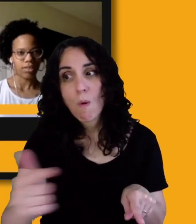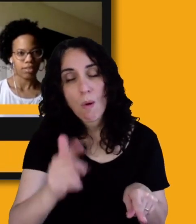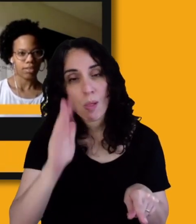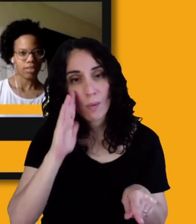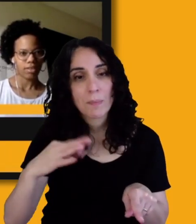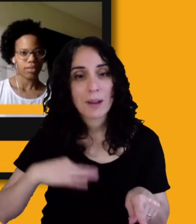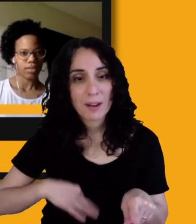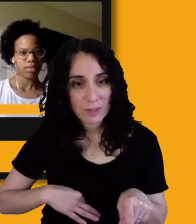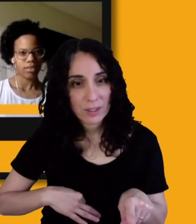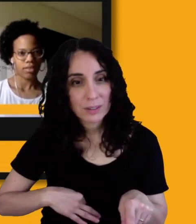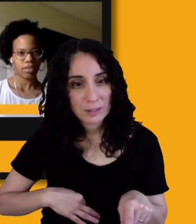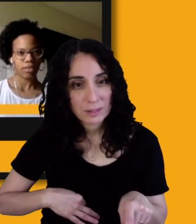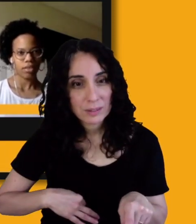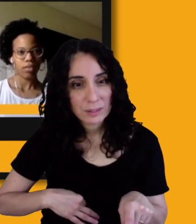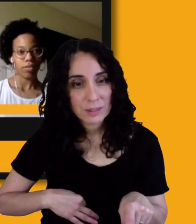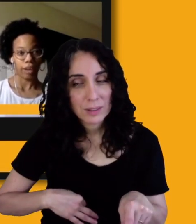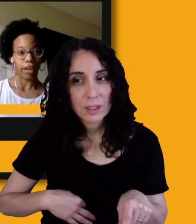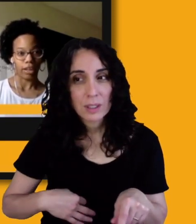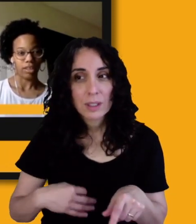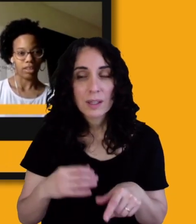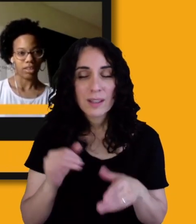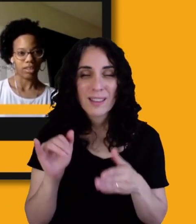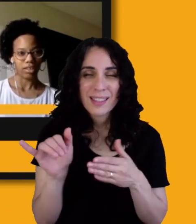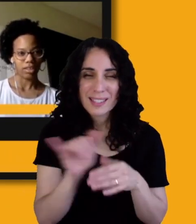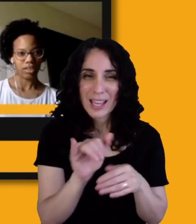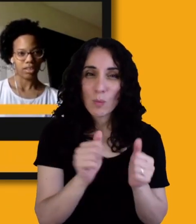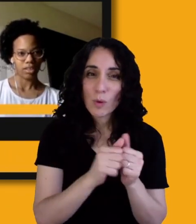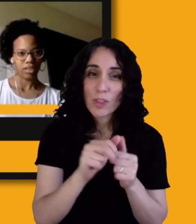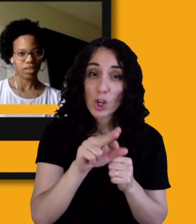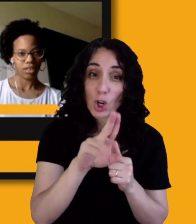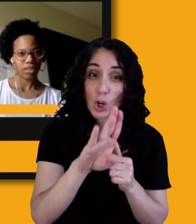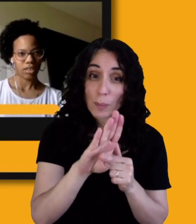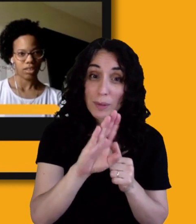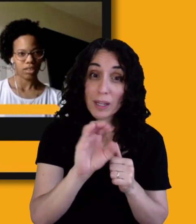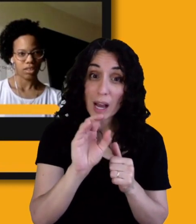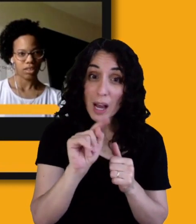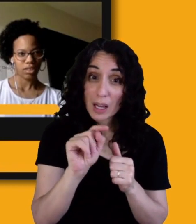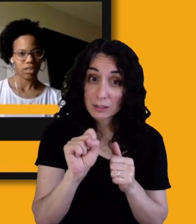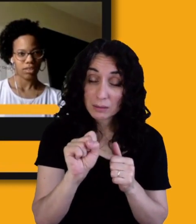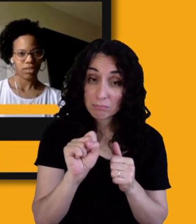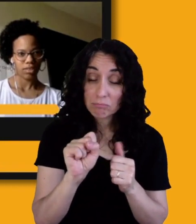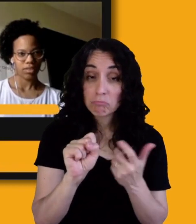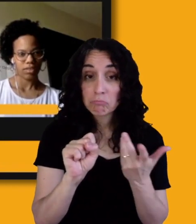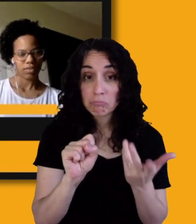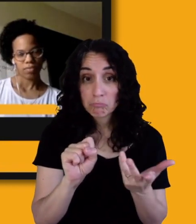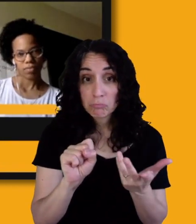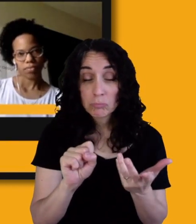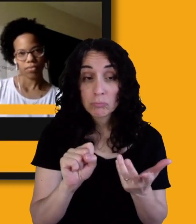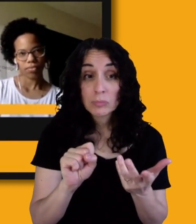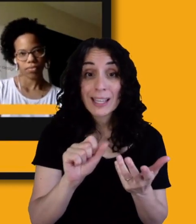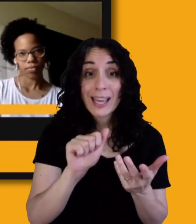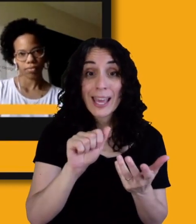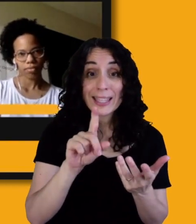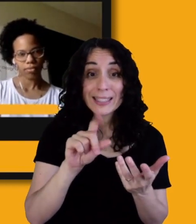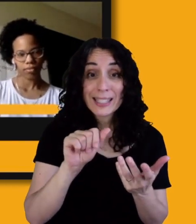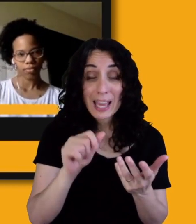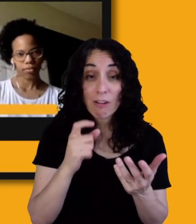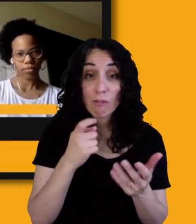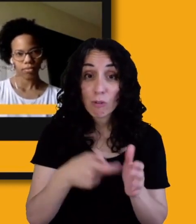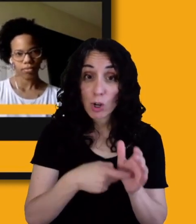but didn't really say about the curb cuts, which was the curb cuts were something that were required by the ADA. They, universal design